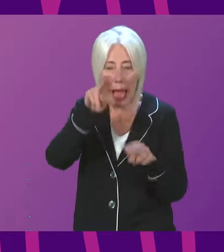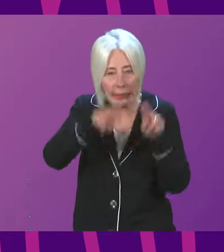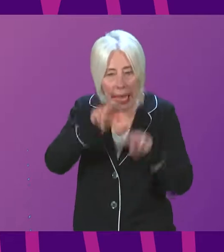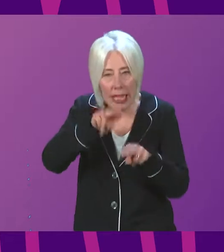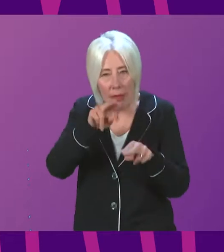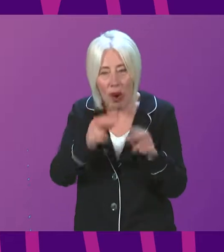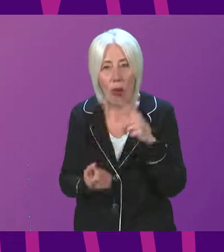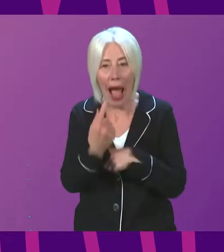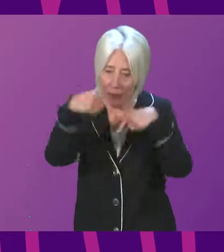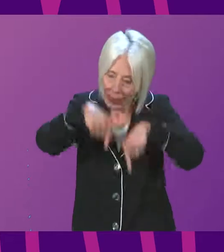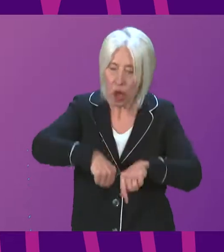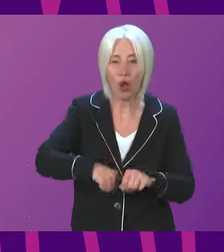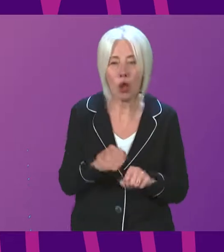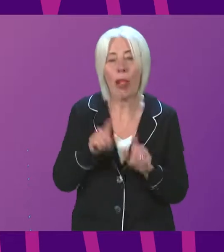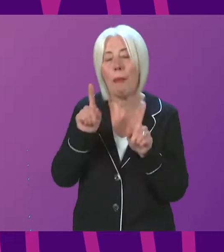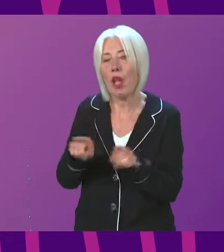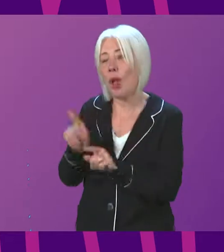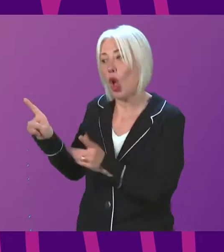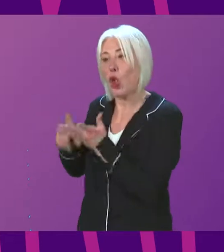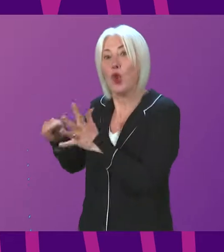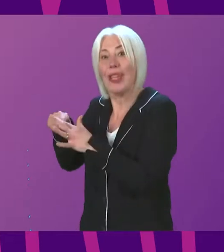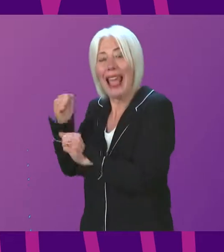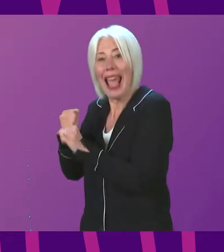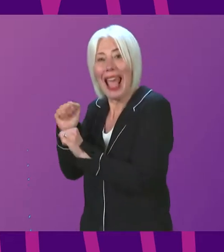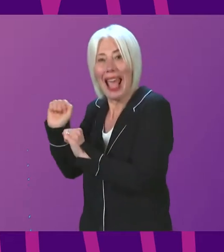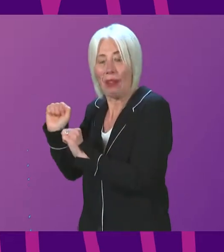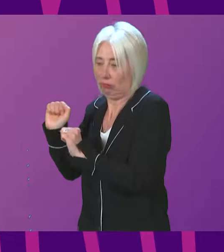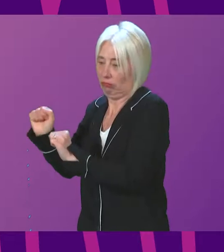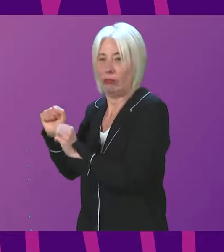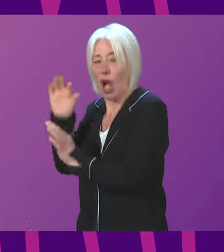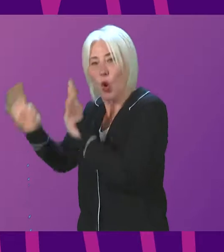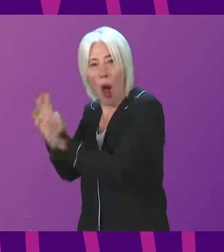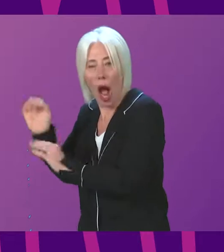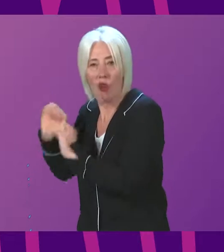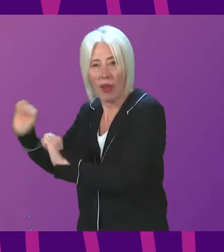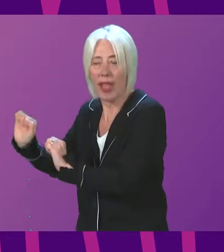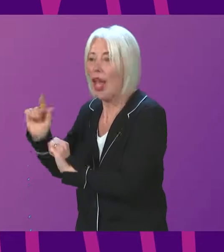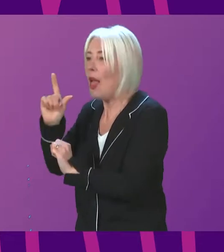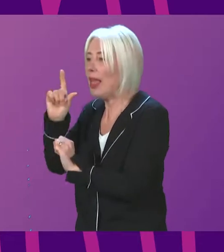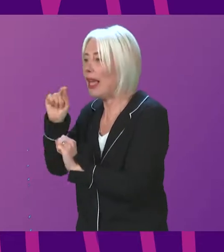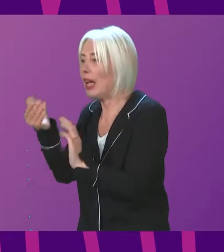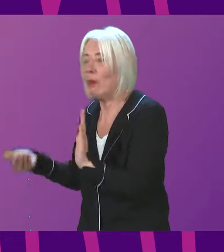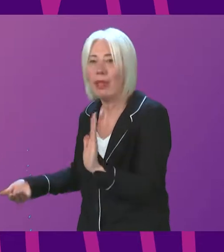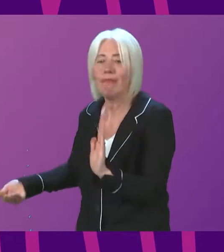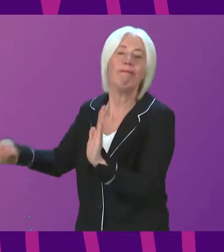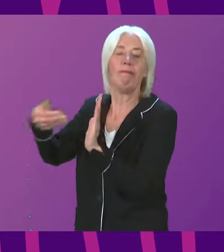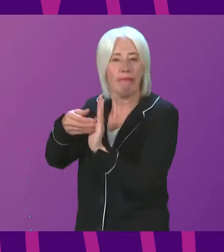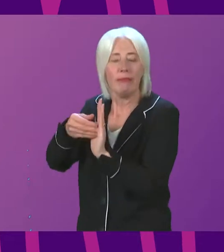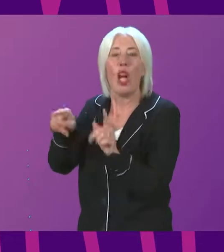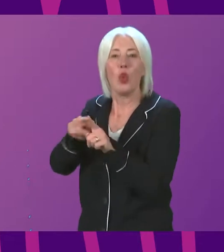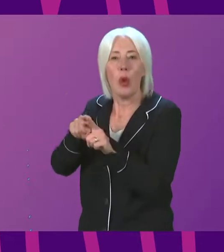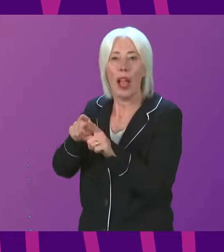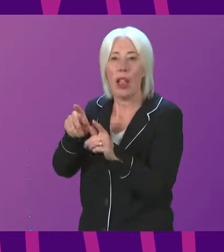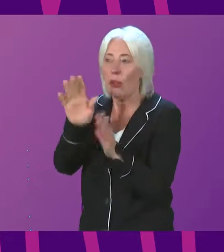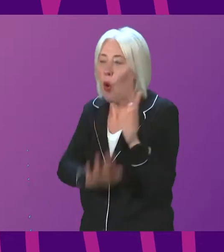but there will be an element to which the UK inquiry will provide an input into the oversight of decision making in a United